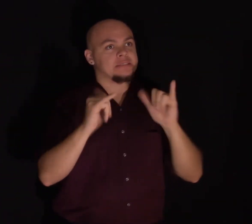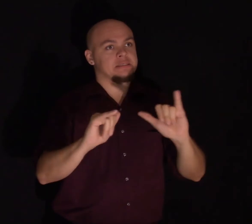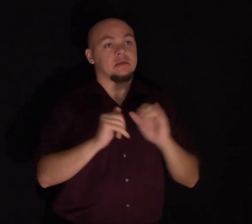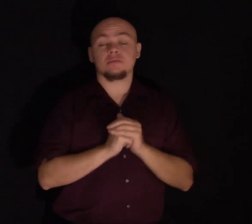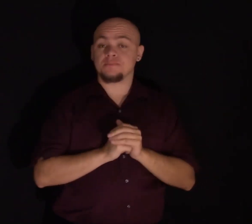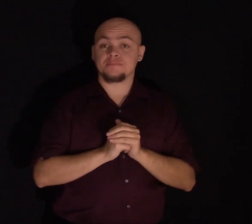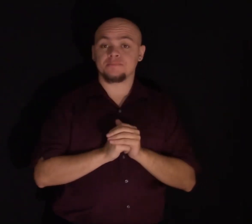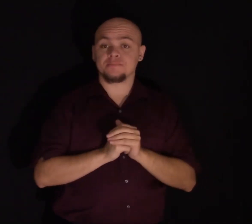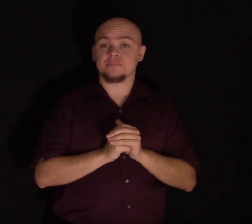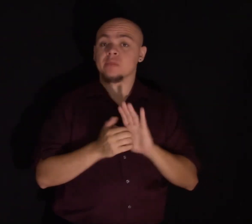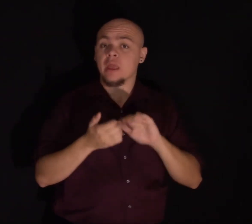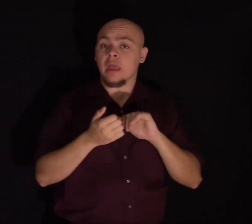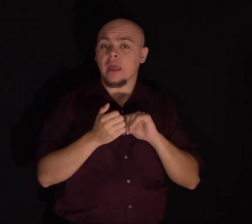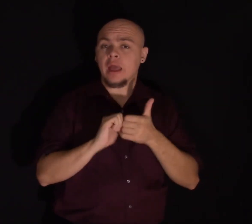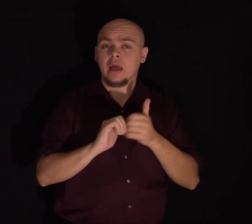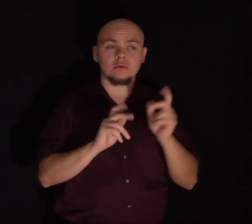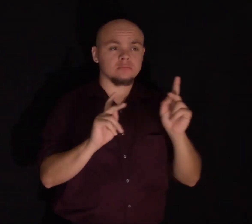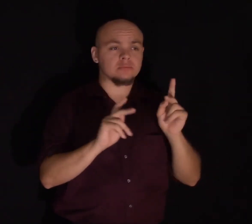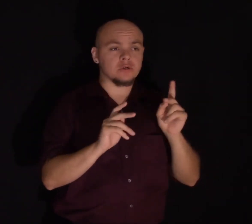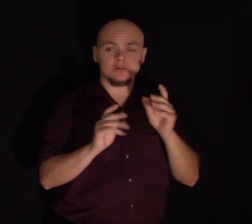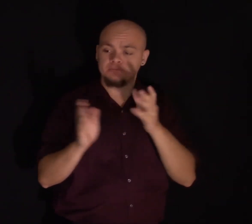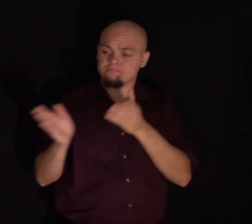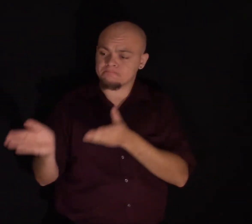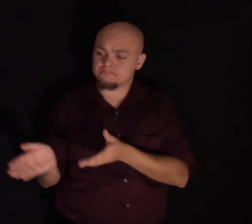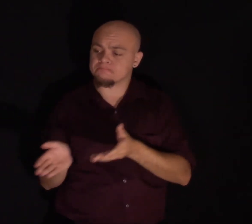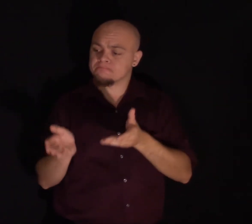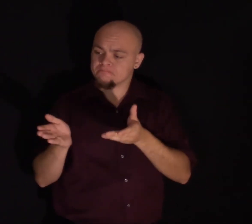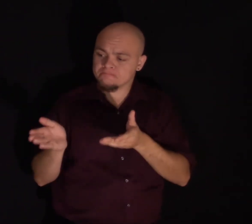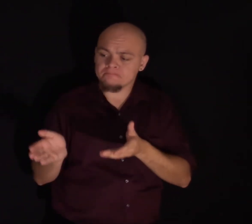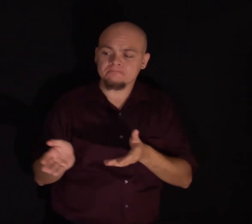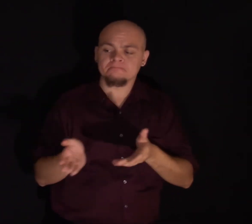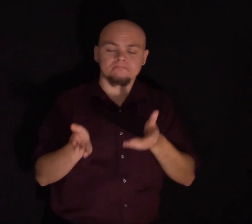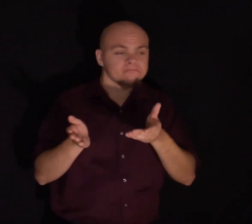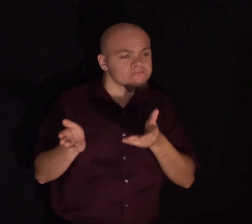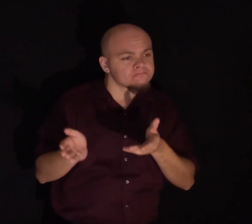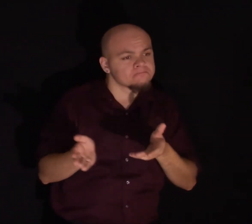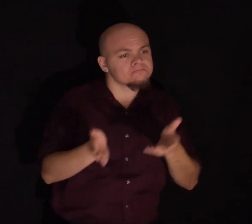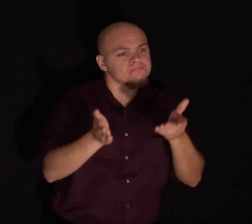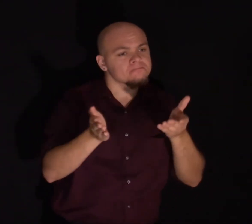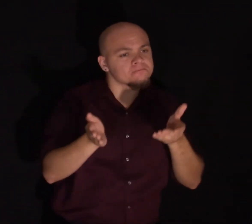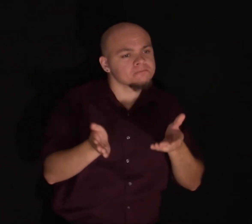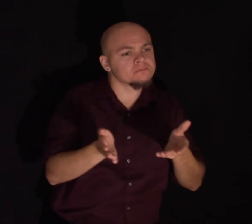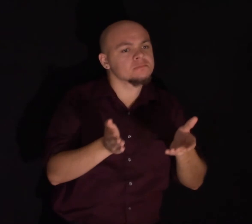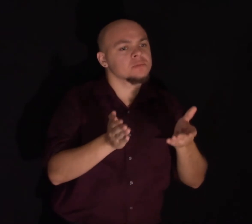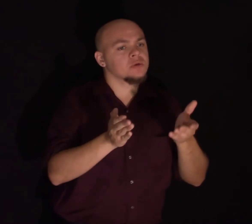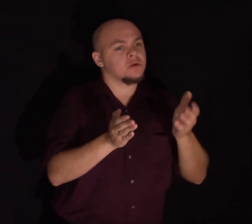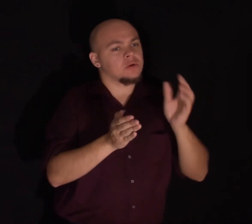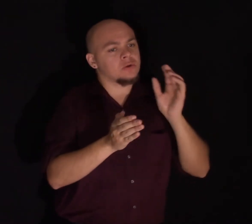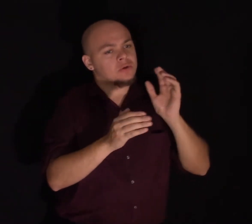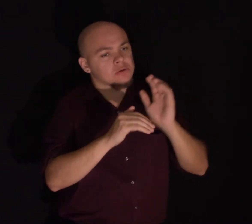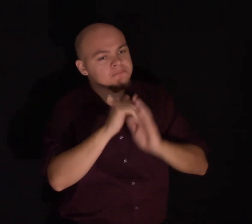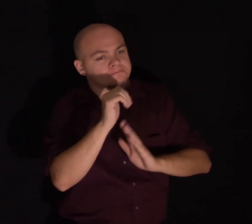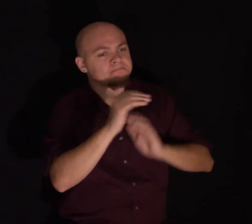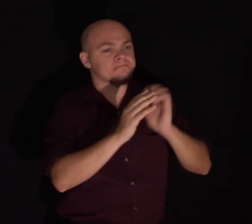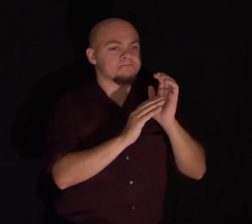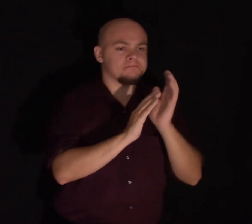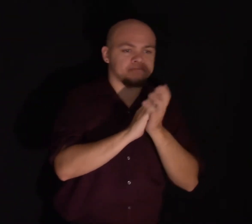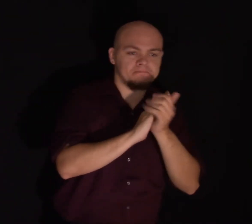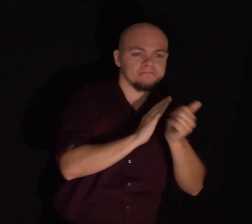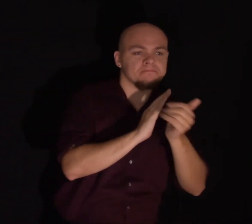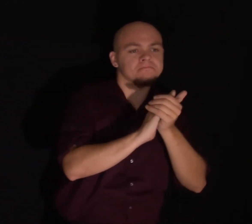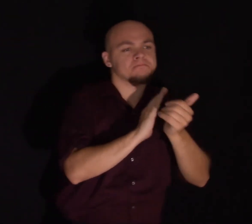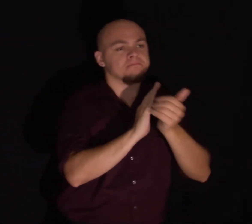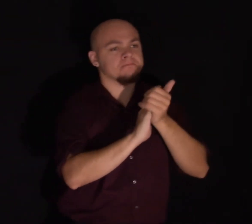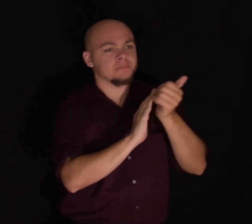in how we can nudge people along this continuum to nourish and nurture the qualities that